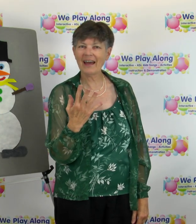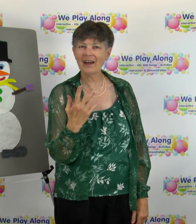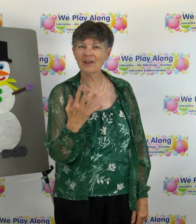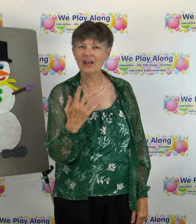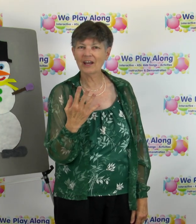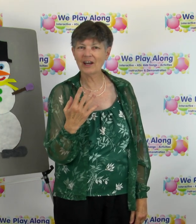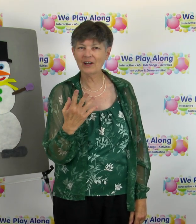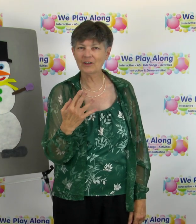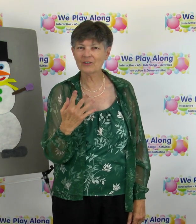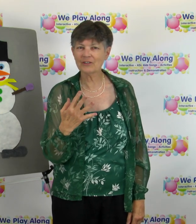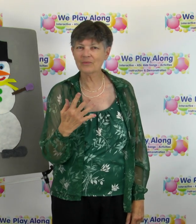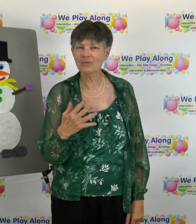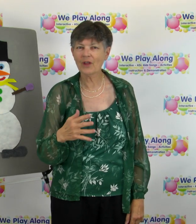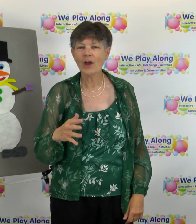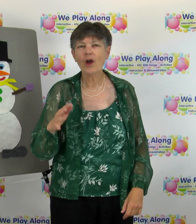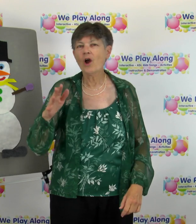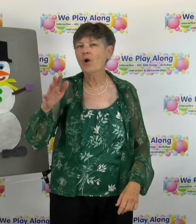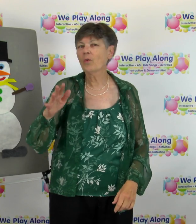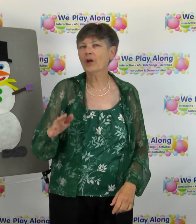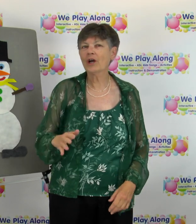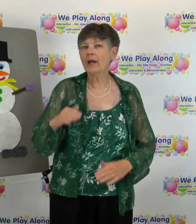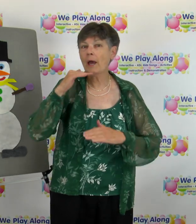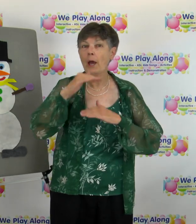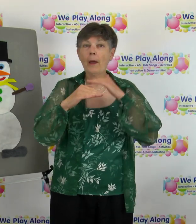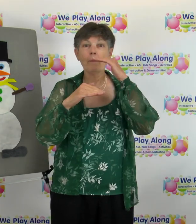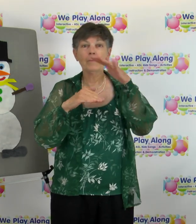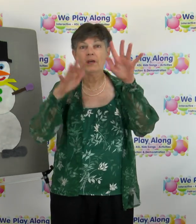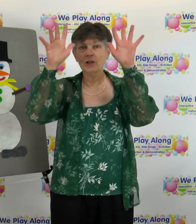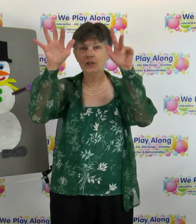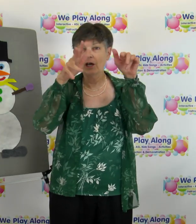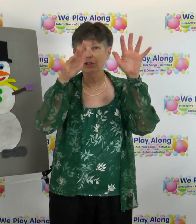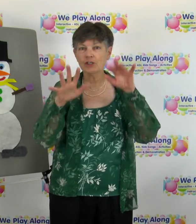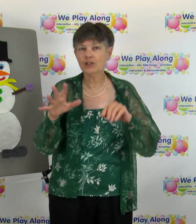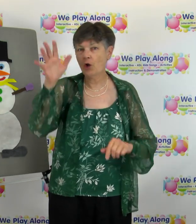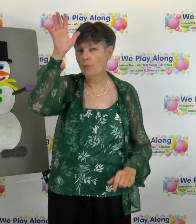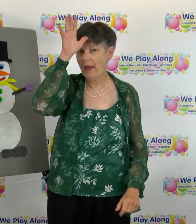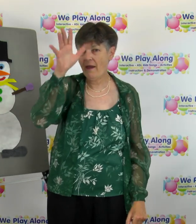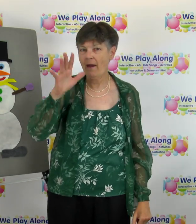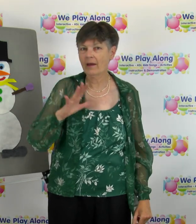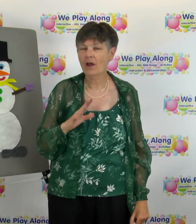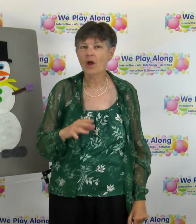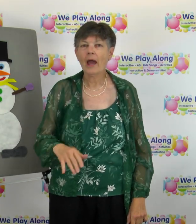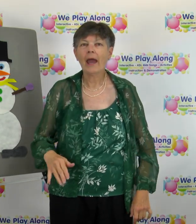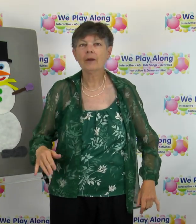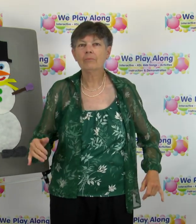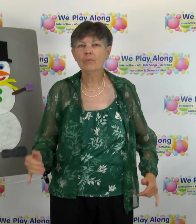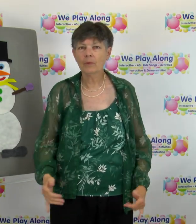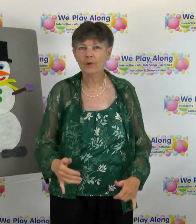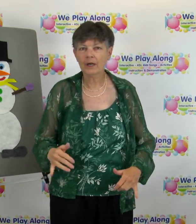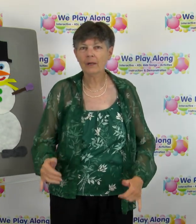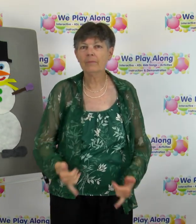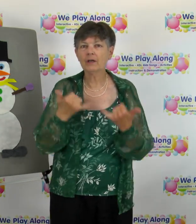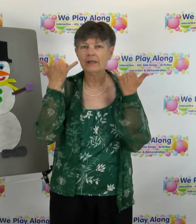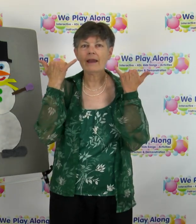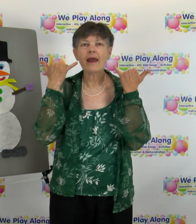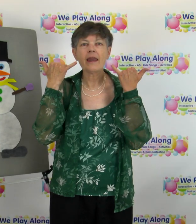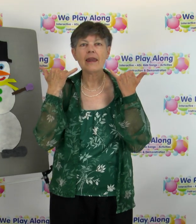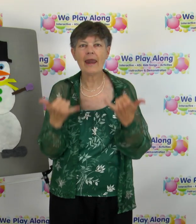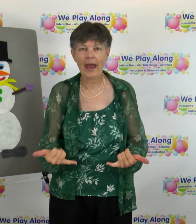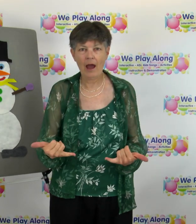that colors we're gonna build a snowman and we're gonna build it now